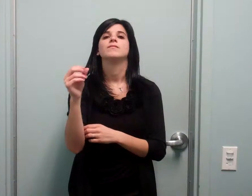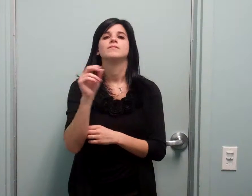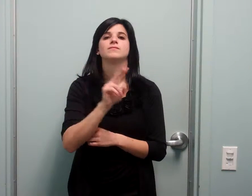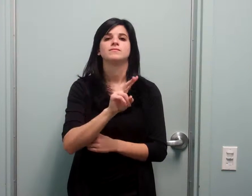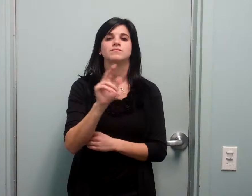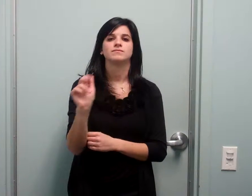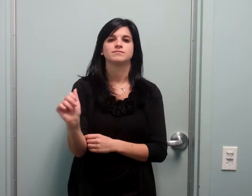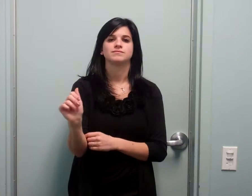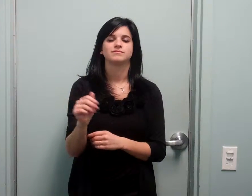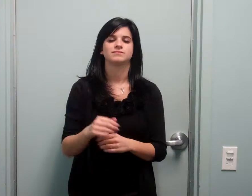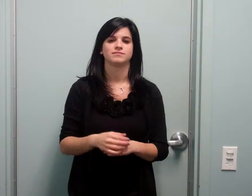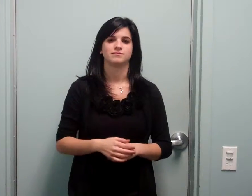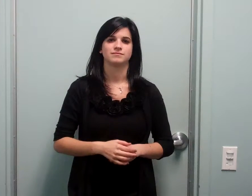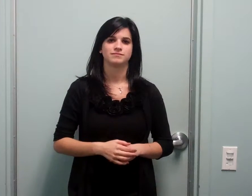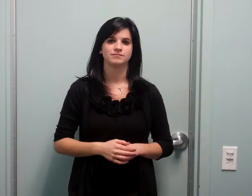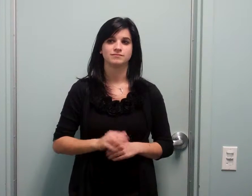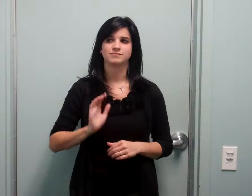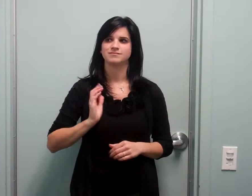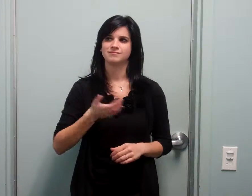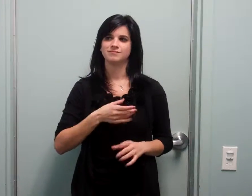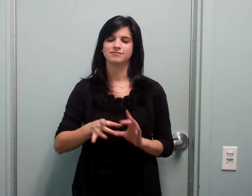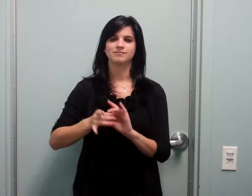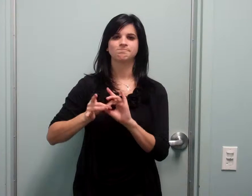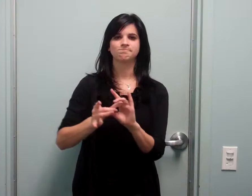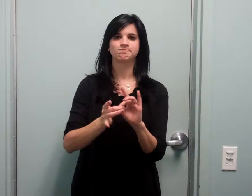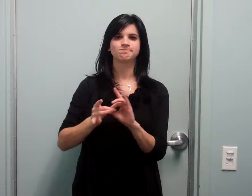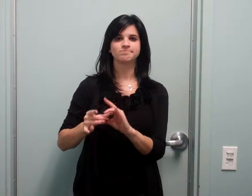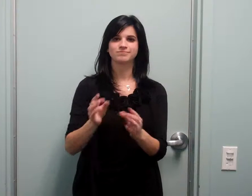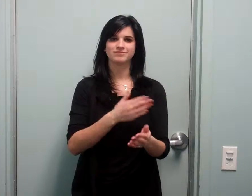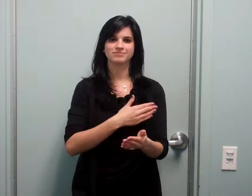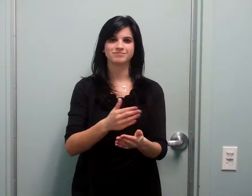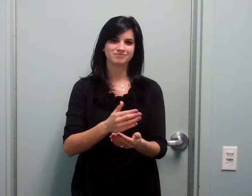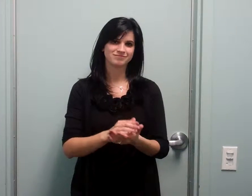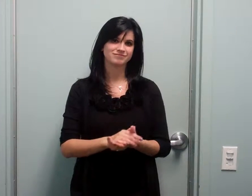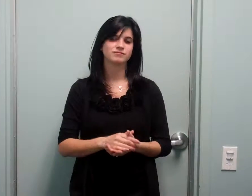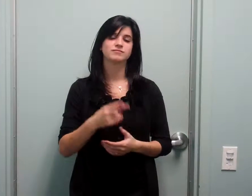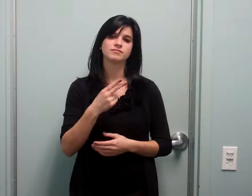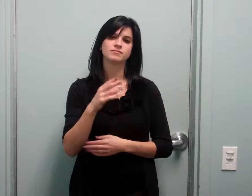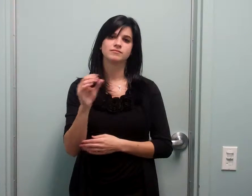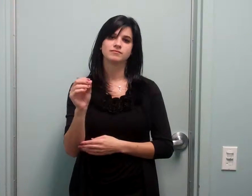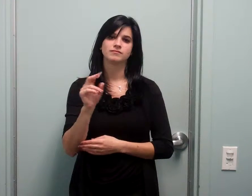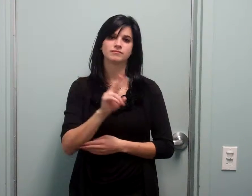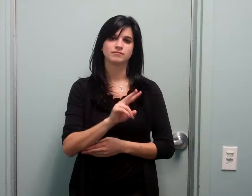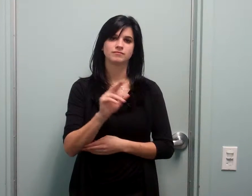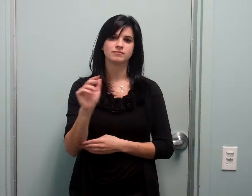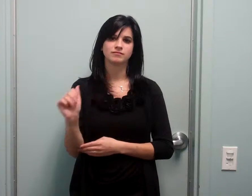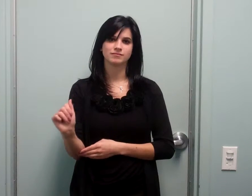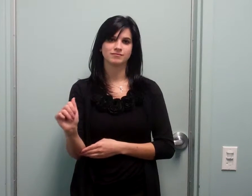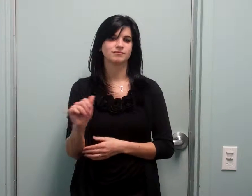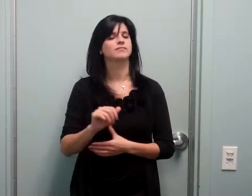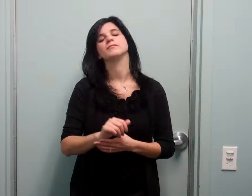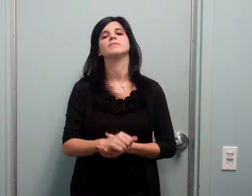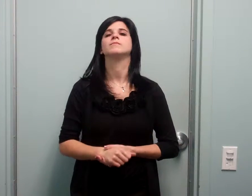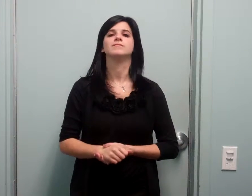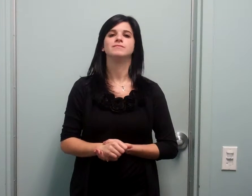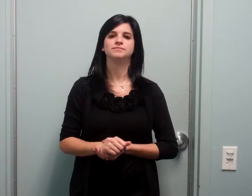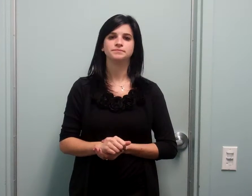V to the Nizzo, that's the end, they'll get you damn in, it's H to the Nizzo, V to the Nizzo,